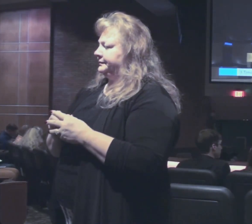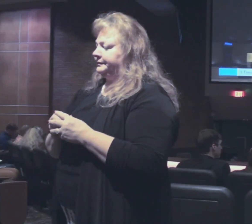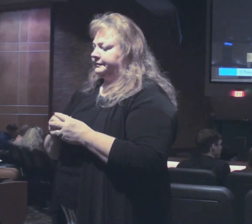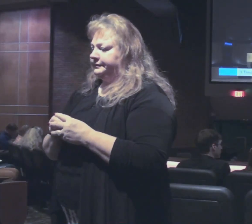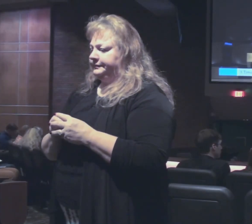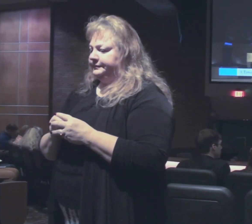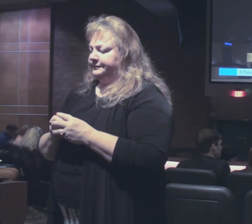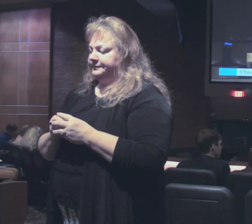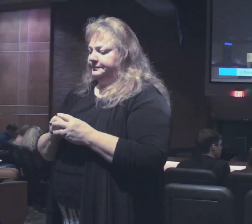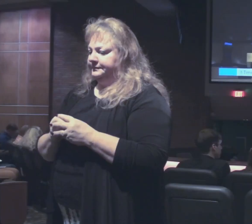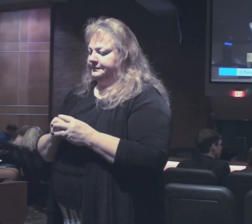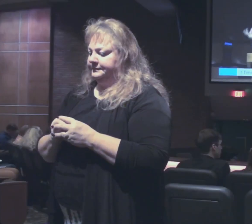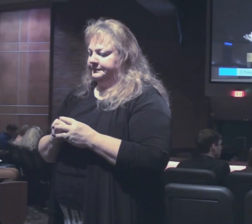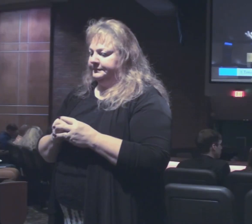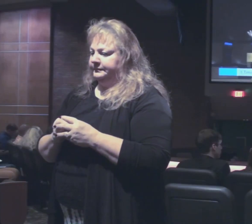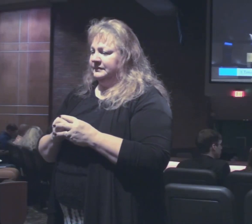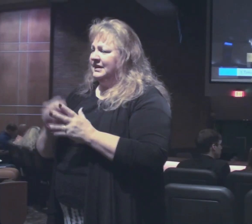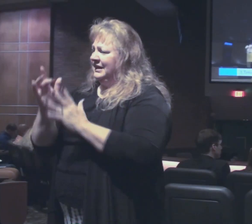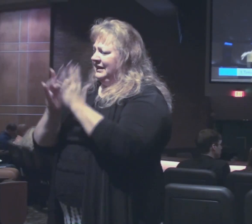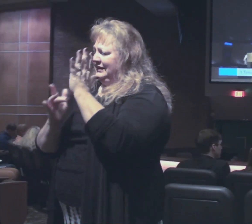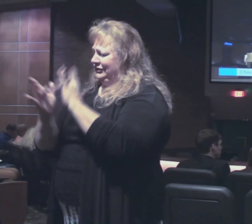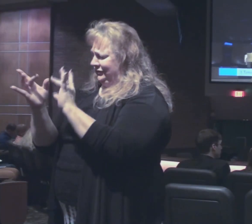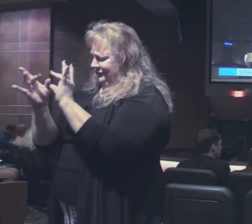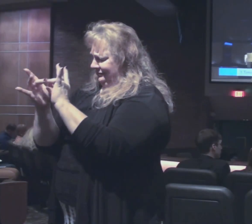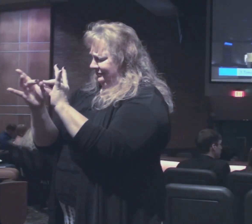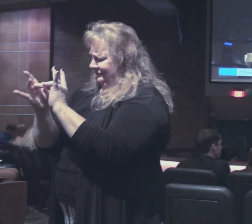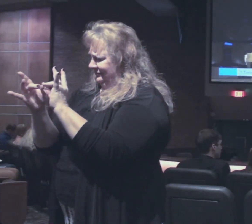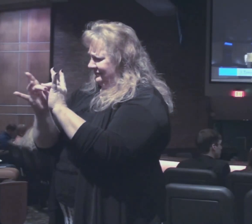That's what look for. Like Jesus said,